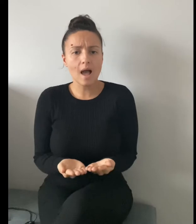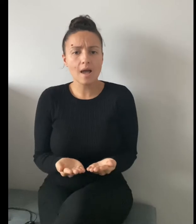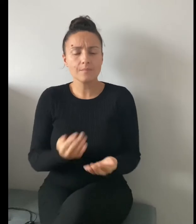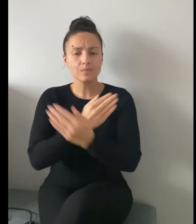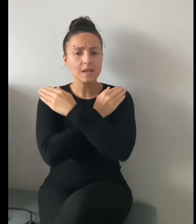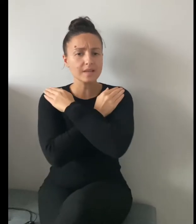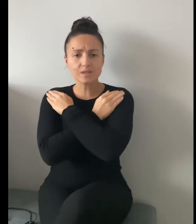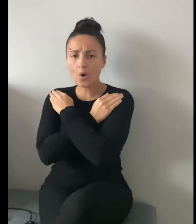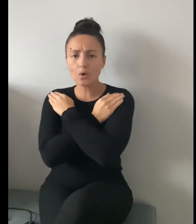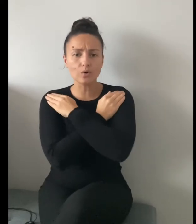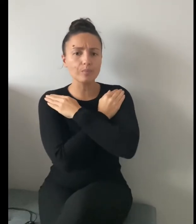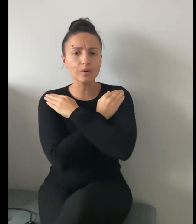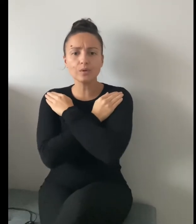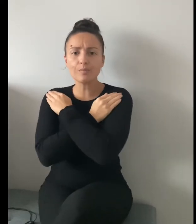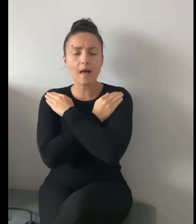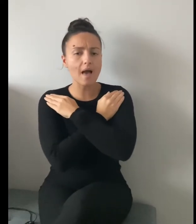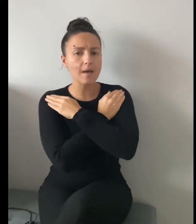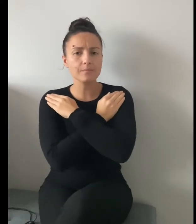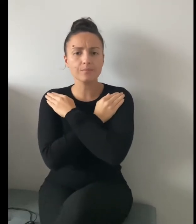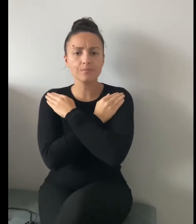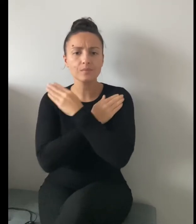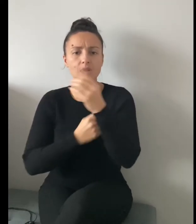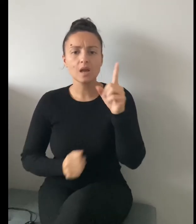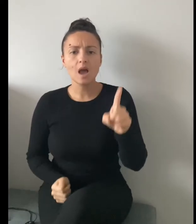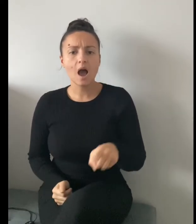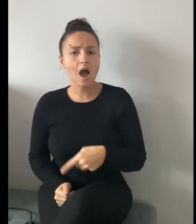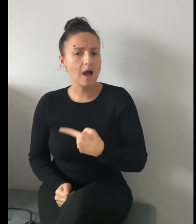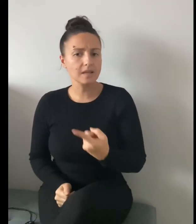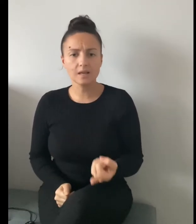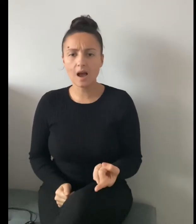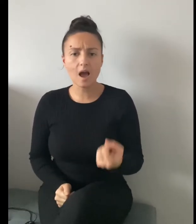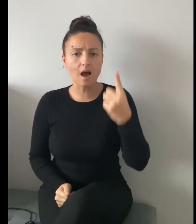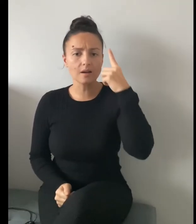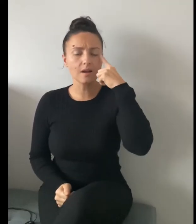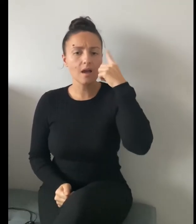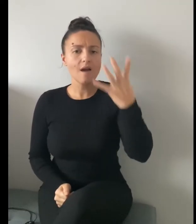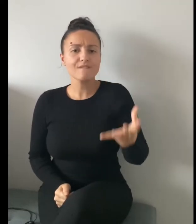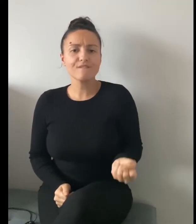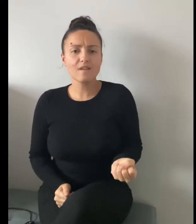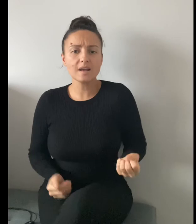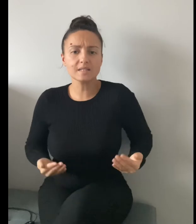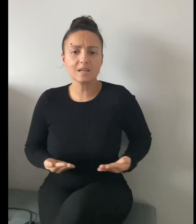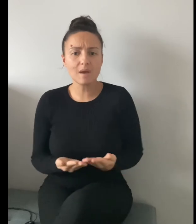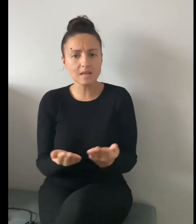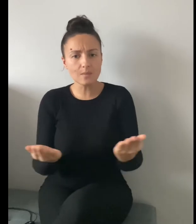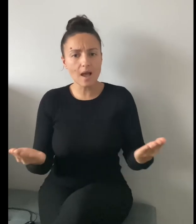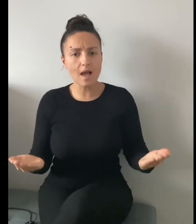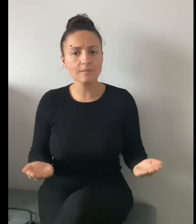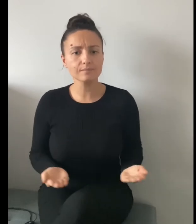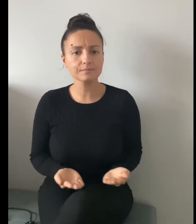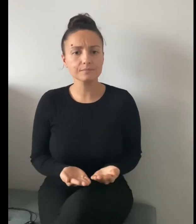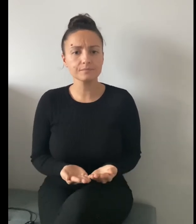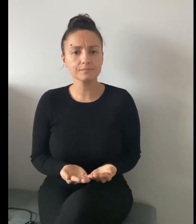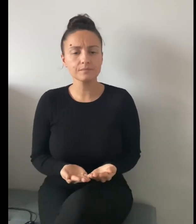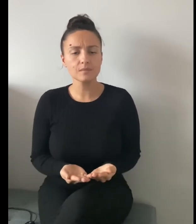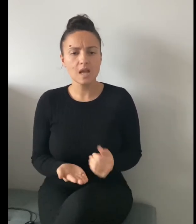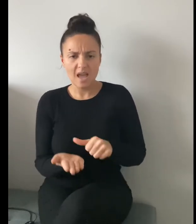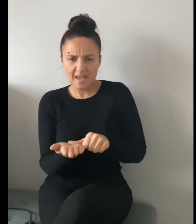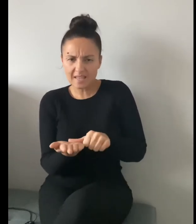is Huggle-Buggle Bear? I can't find him anywhere. He